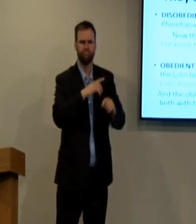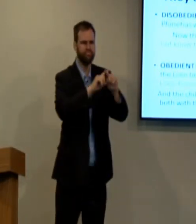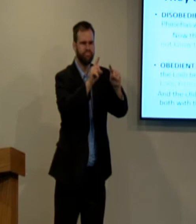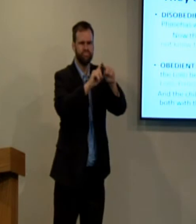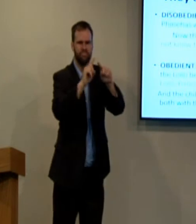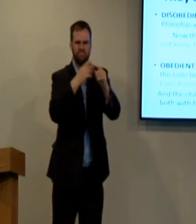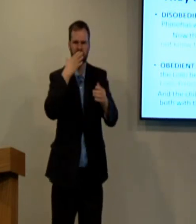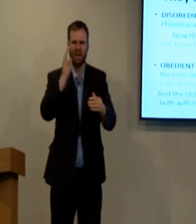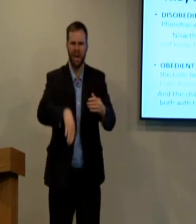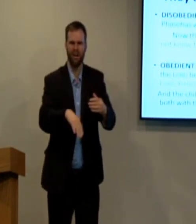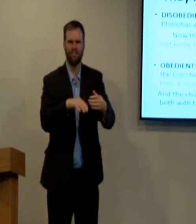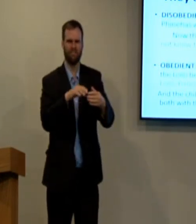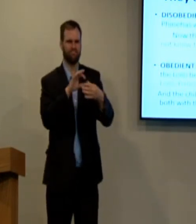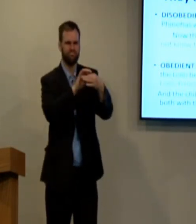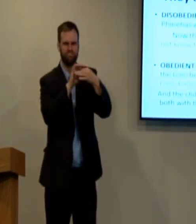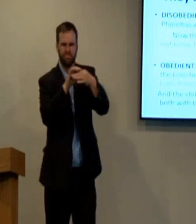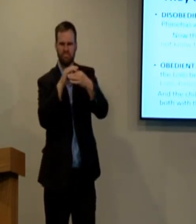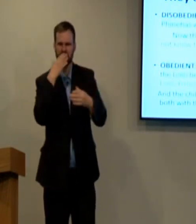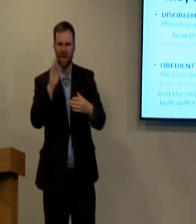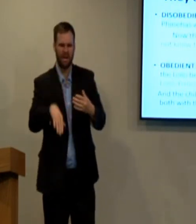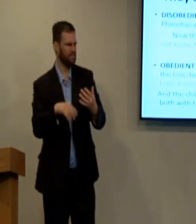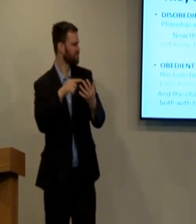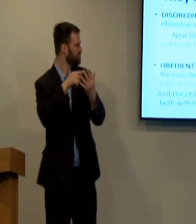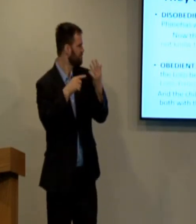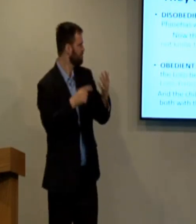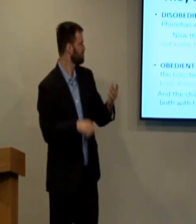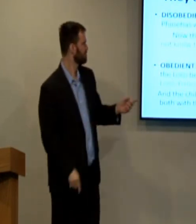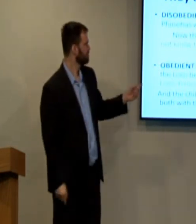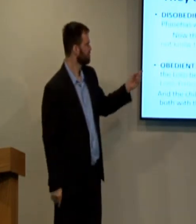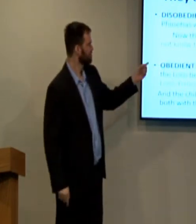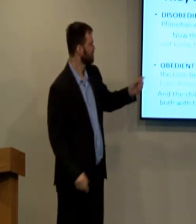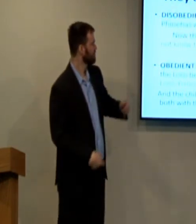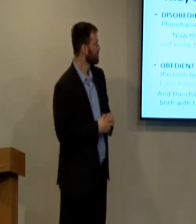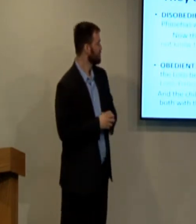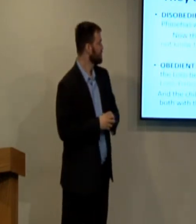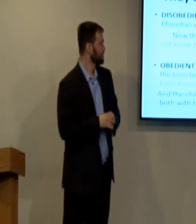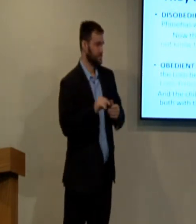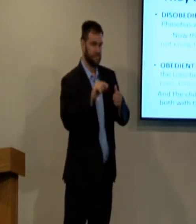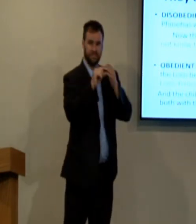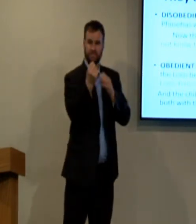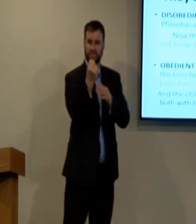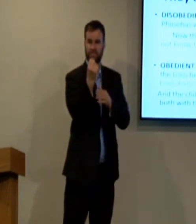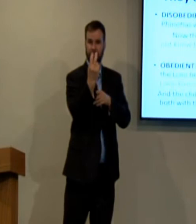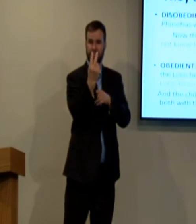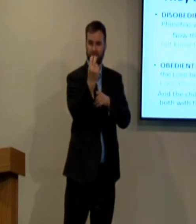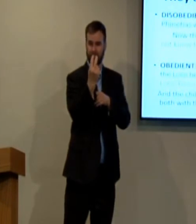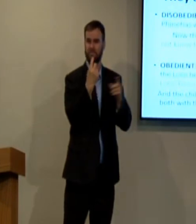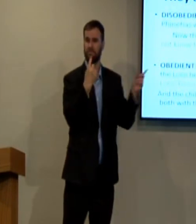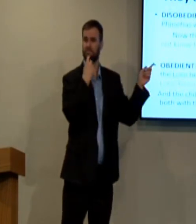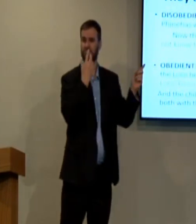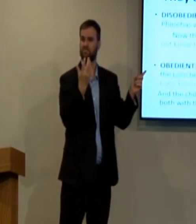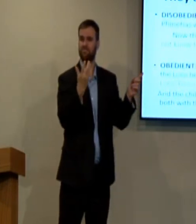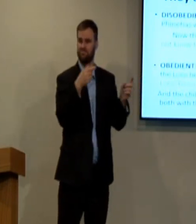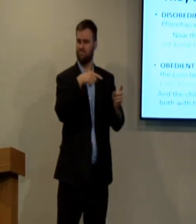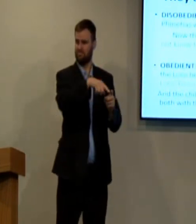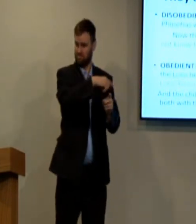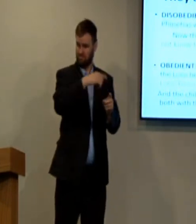They also were involved in sexual sin with different women. So Eli's sons were very